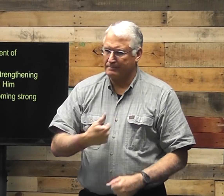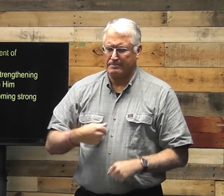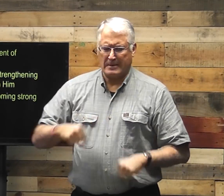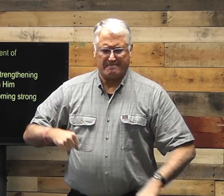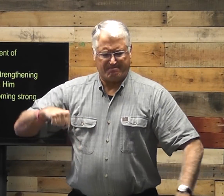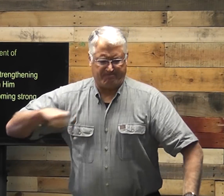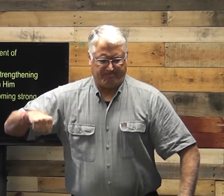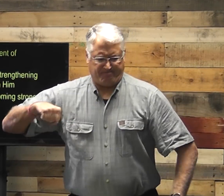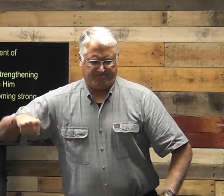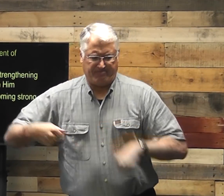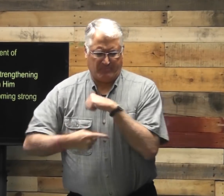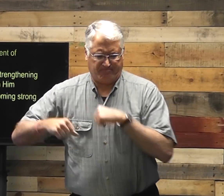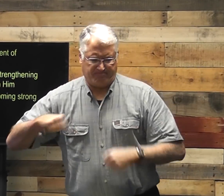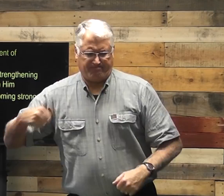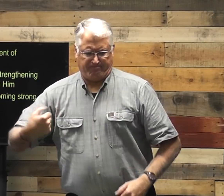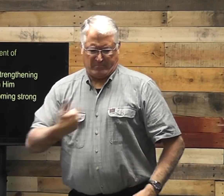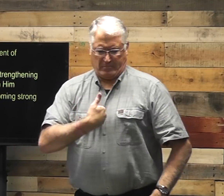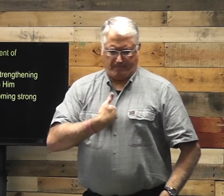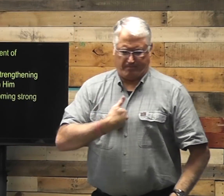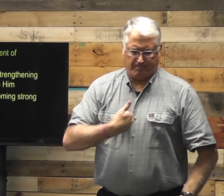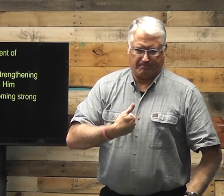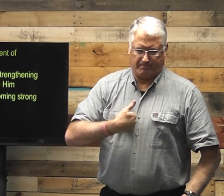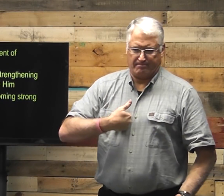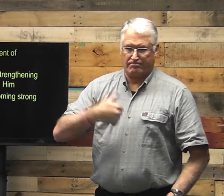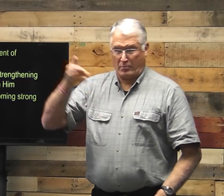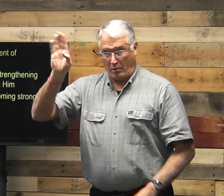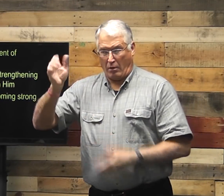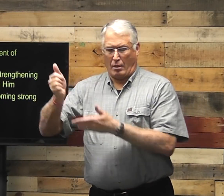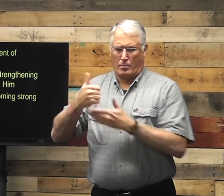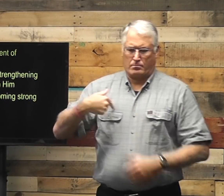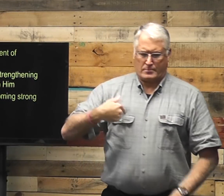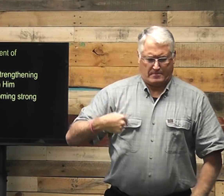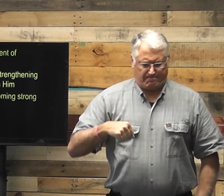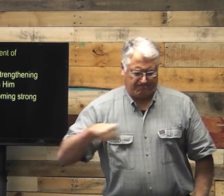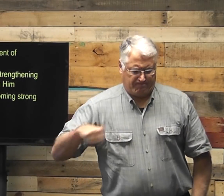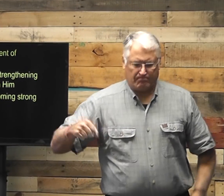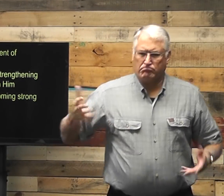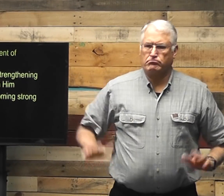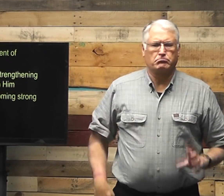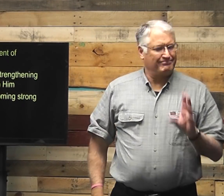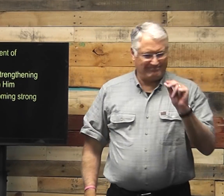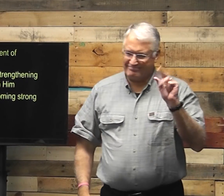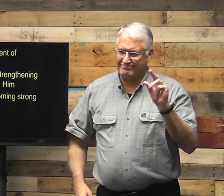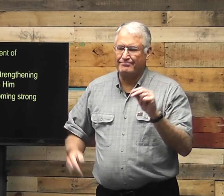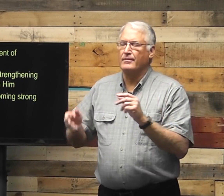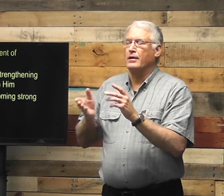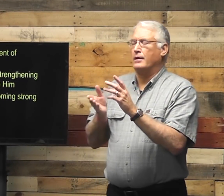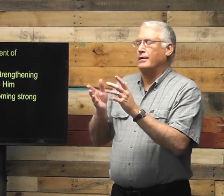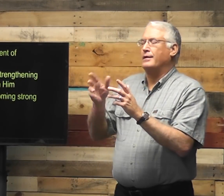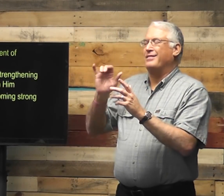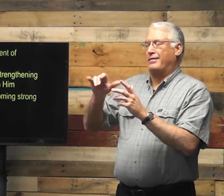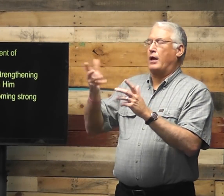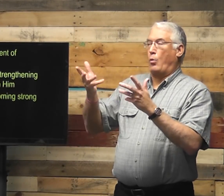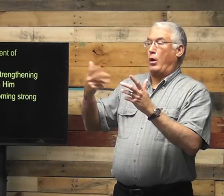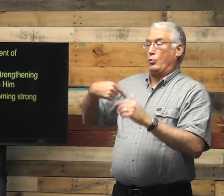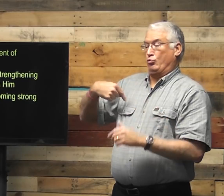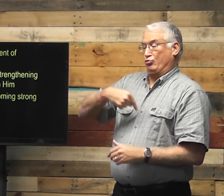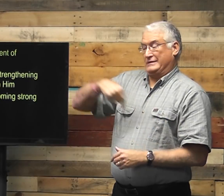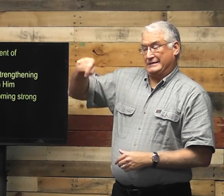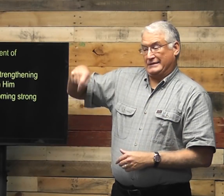Not from within ourselves to be able to resist temptation. God helps me. It is when